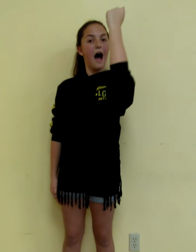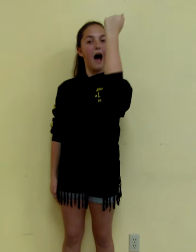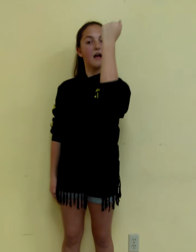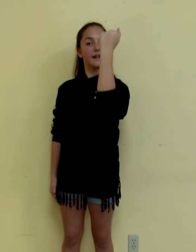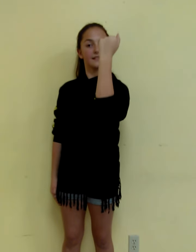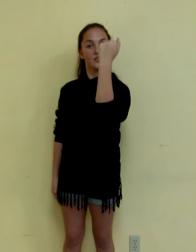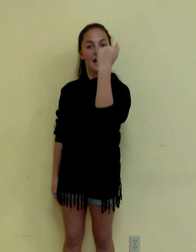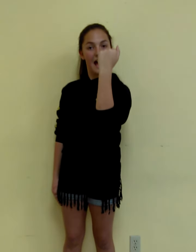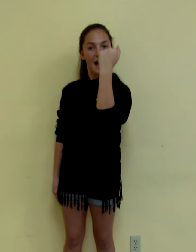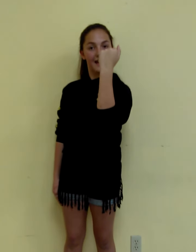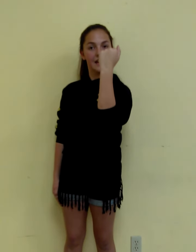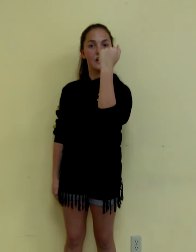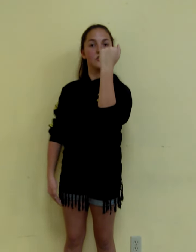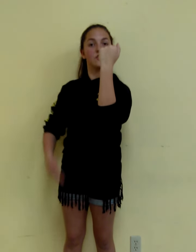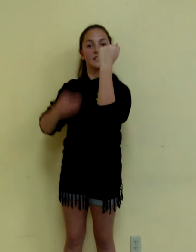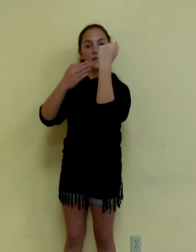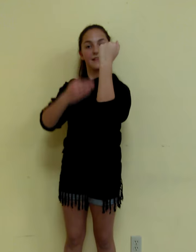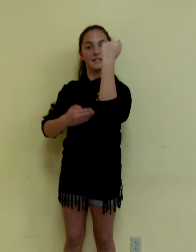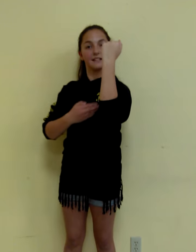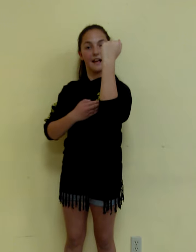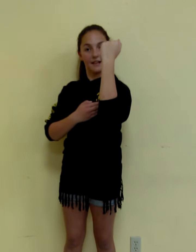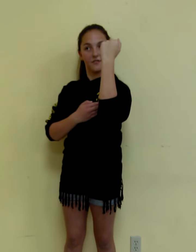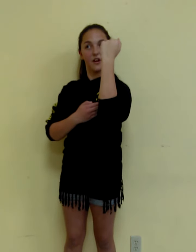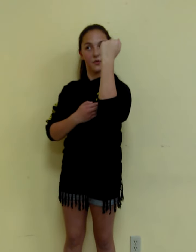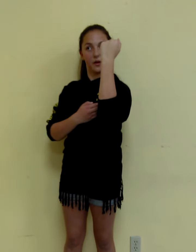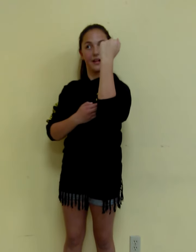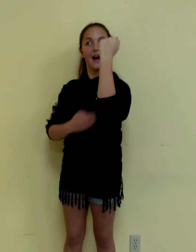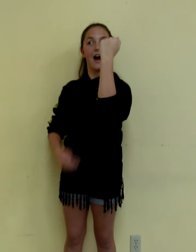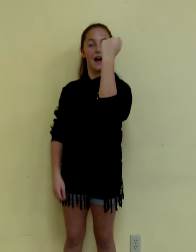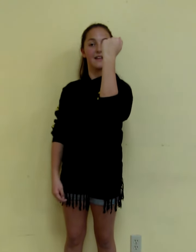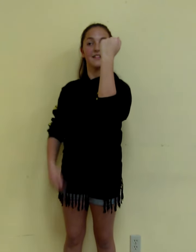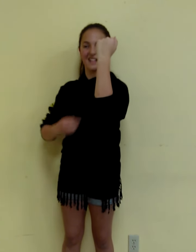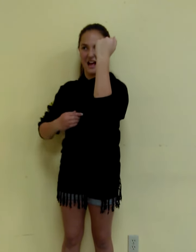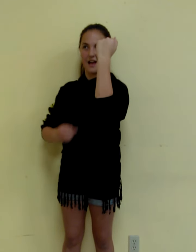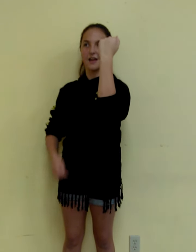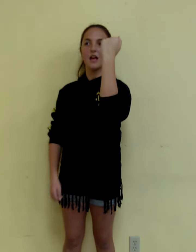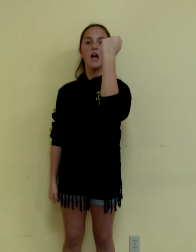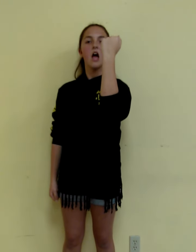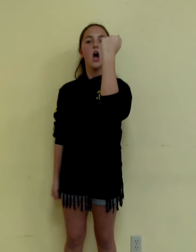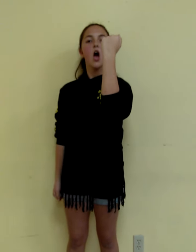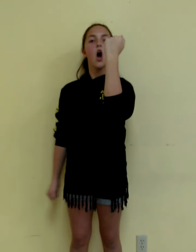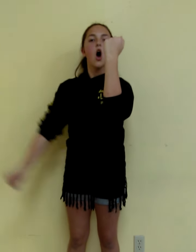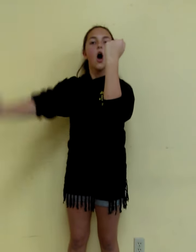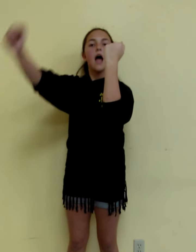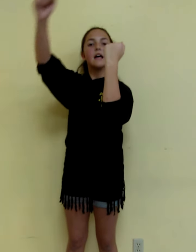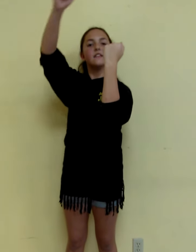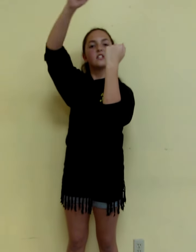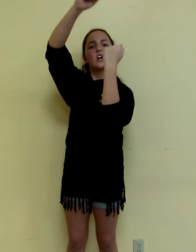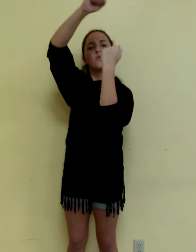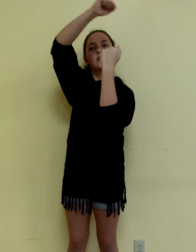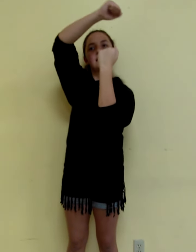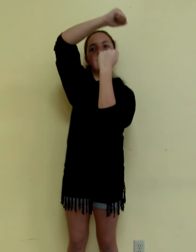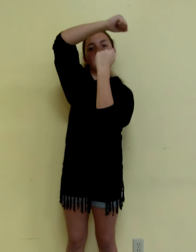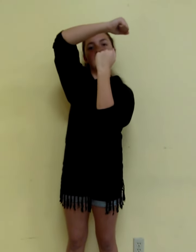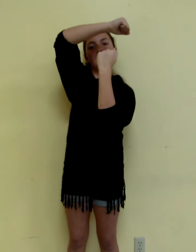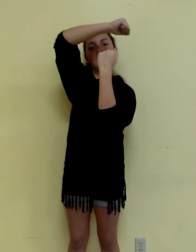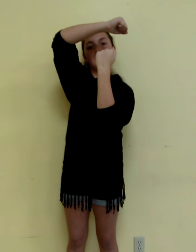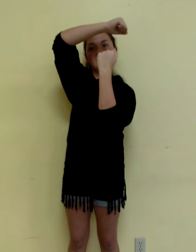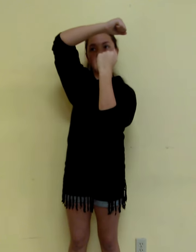The next letter is I, and you're do the same as the other one, I, this I. And this O is actually going to be the same